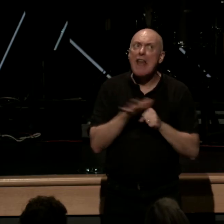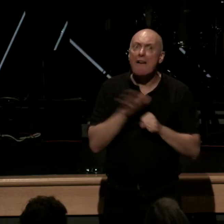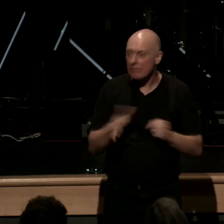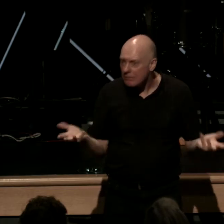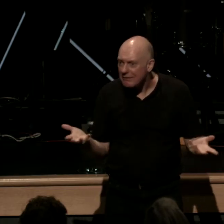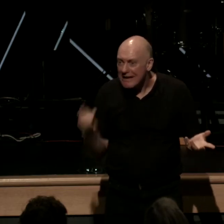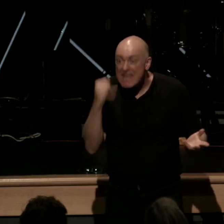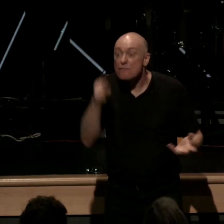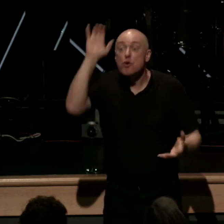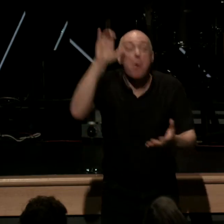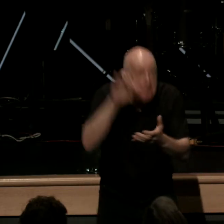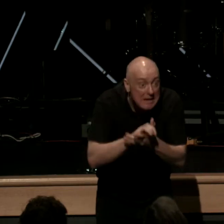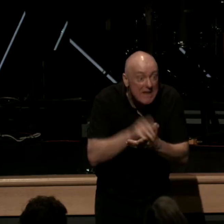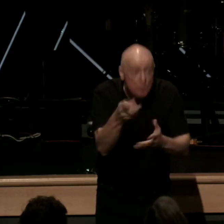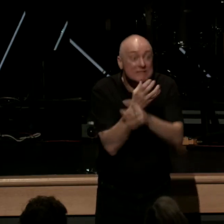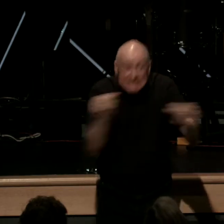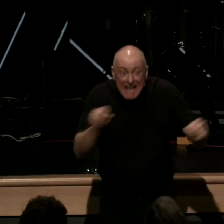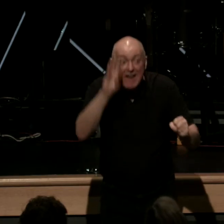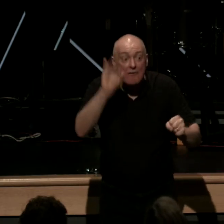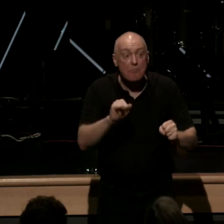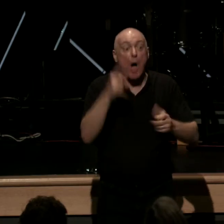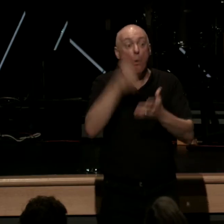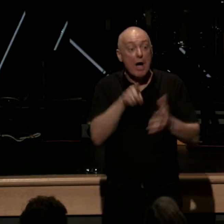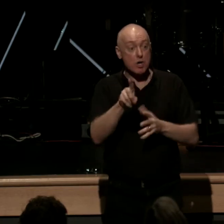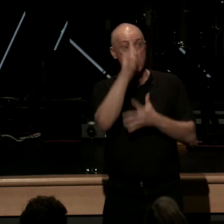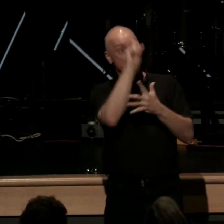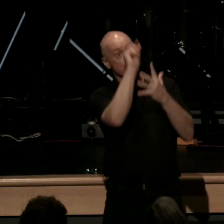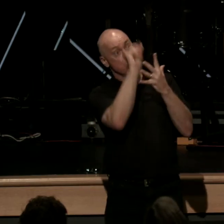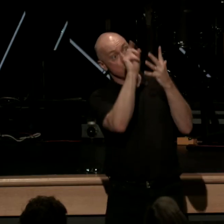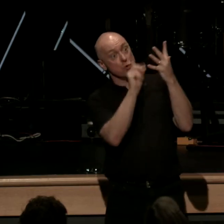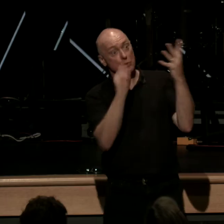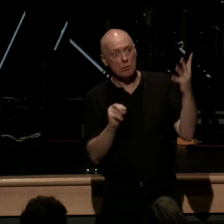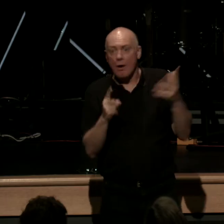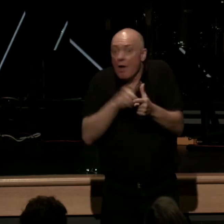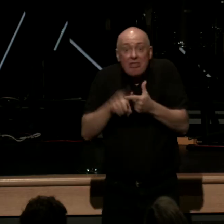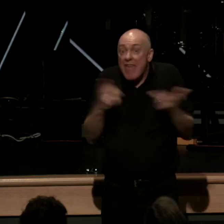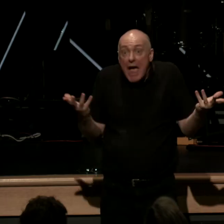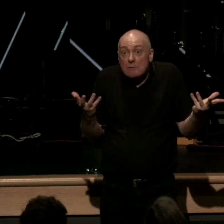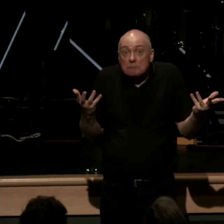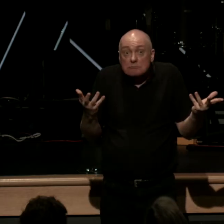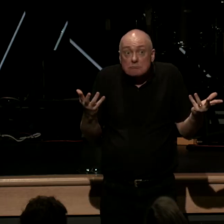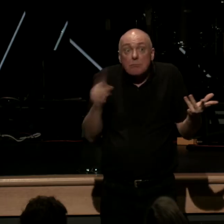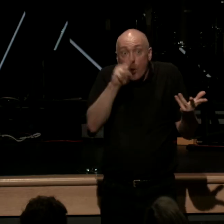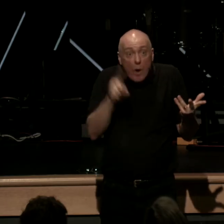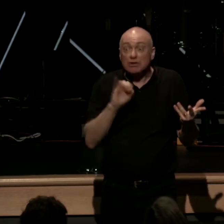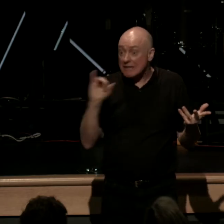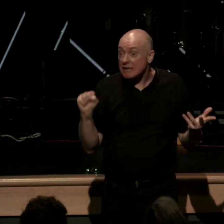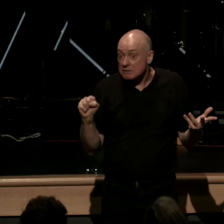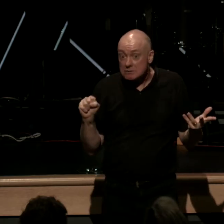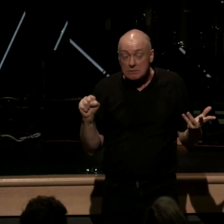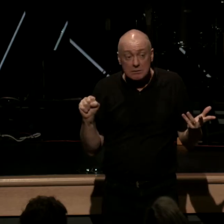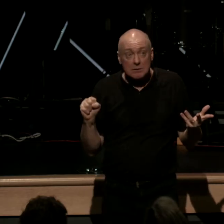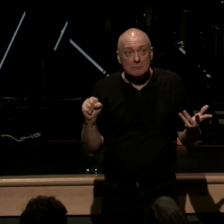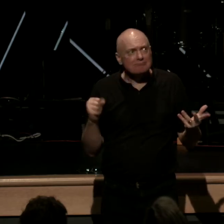believe you are saved by what you do the question that must necessarily follow is have I done enough